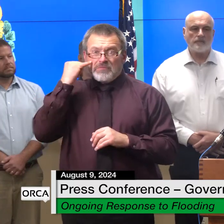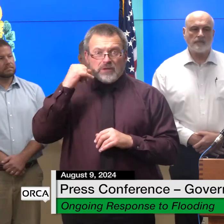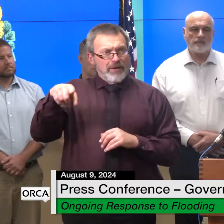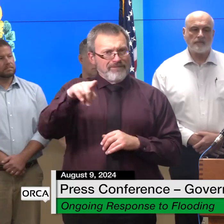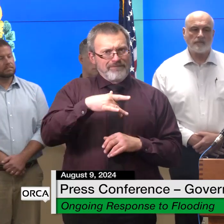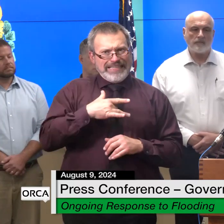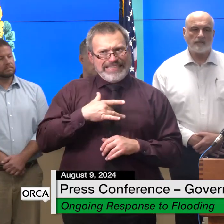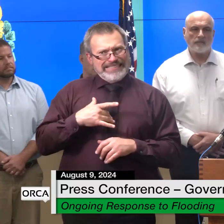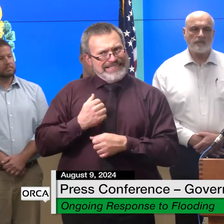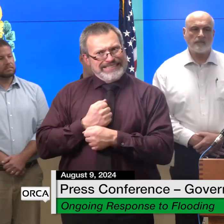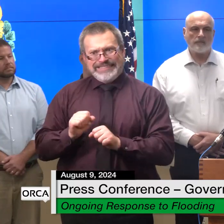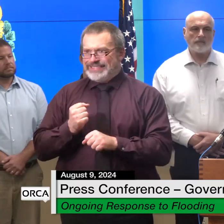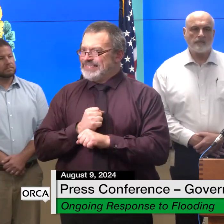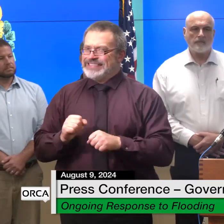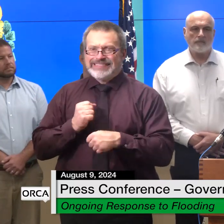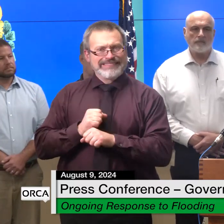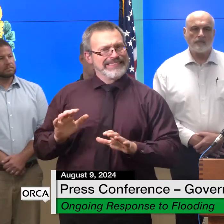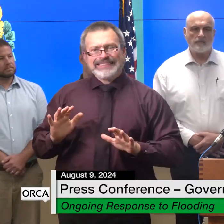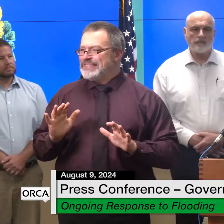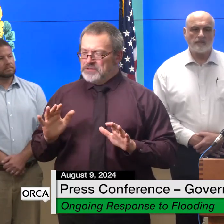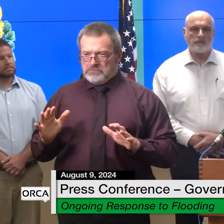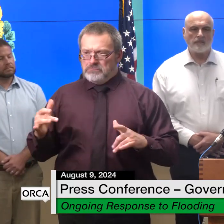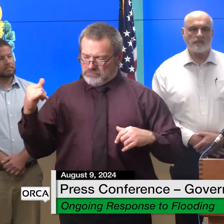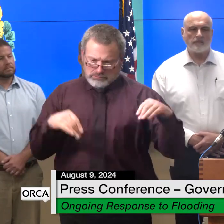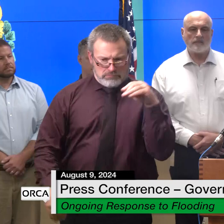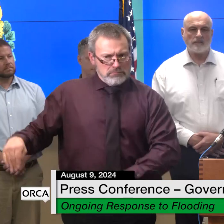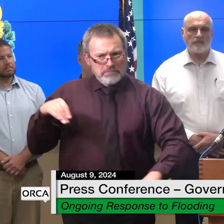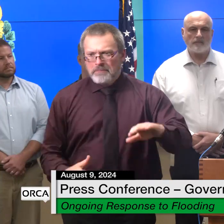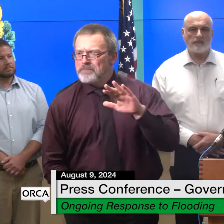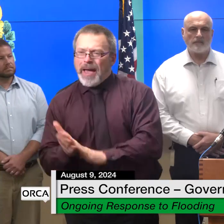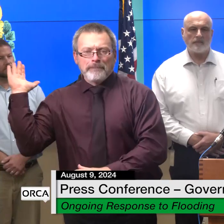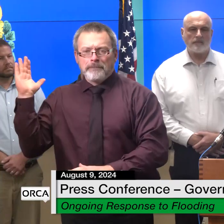a go bag and have a plan in case you have to leave your home